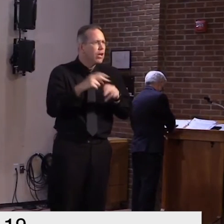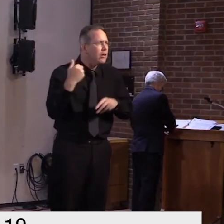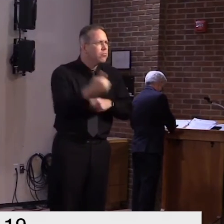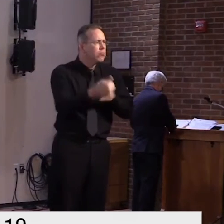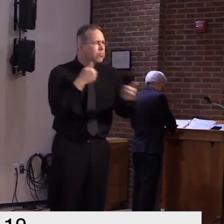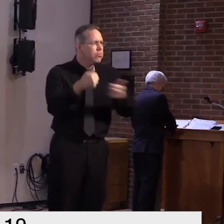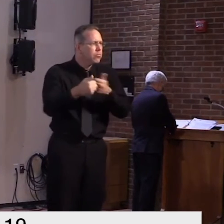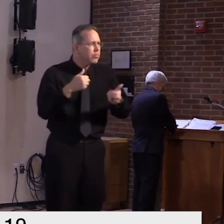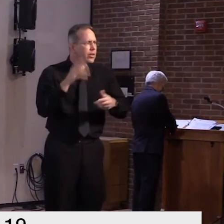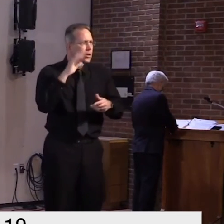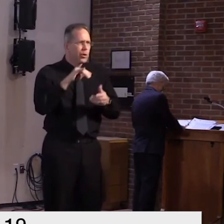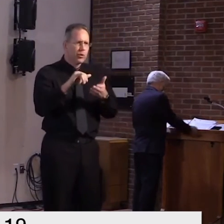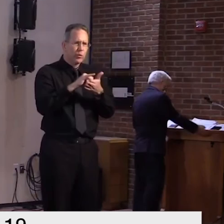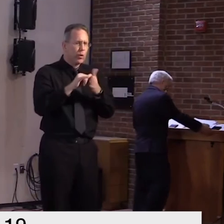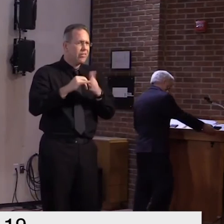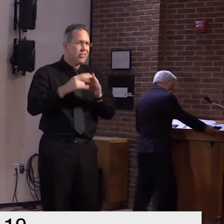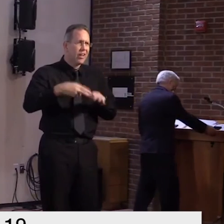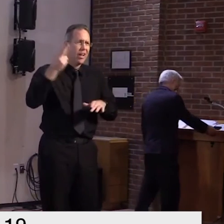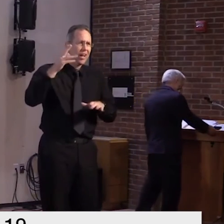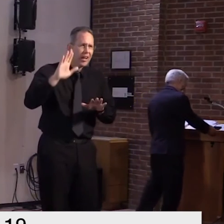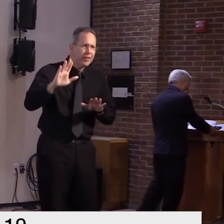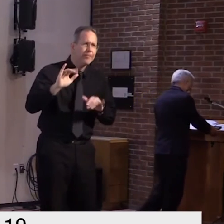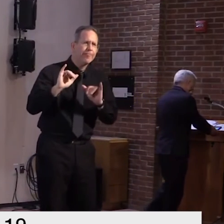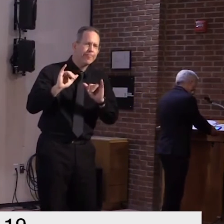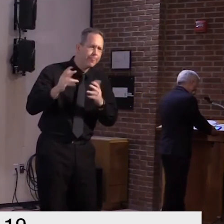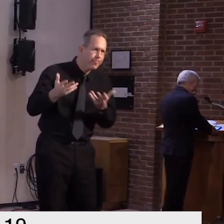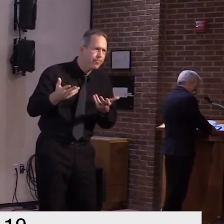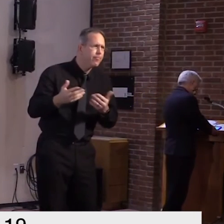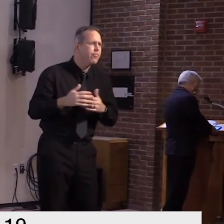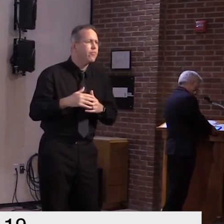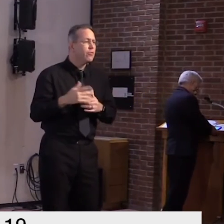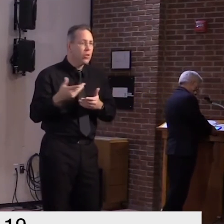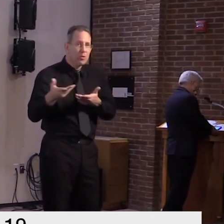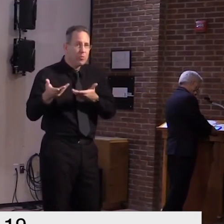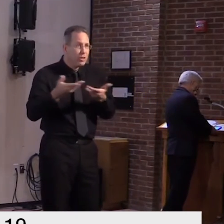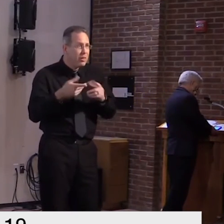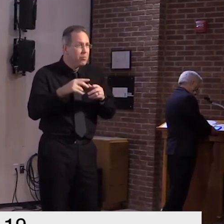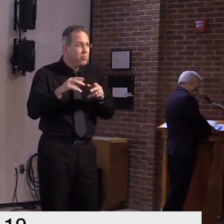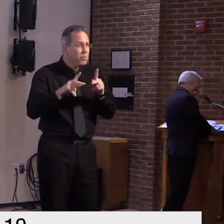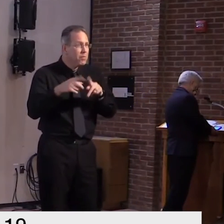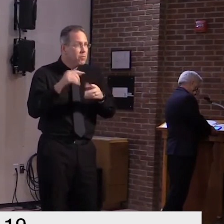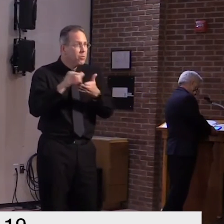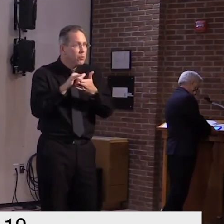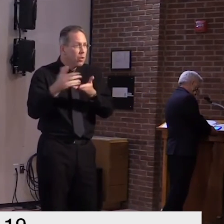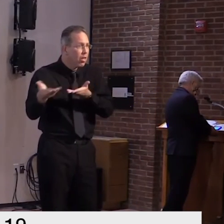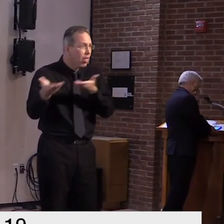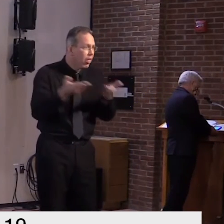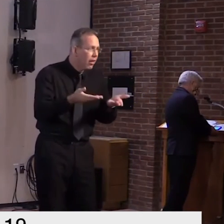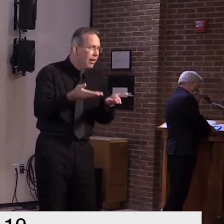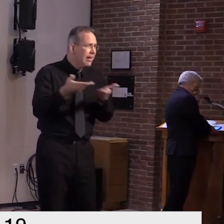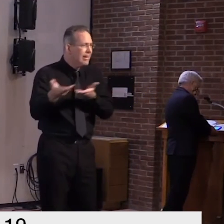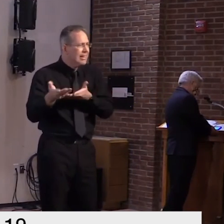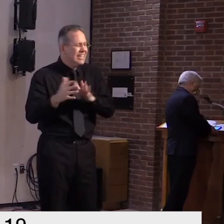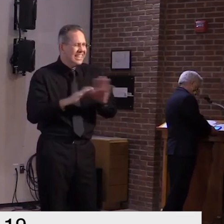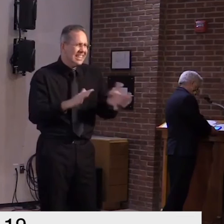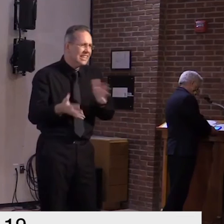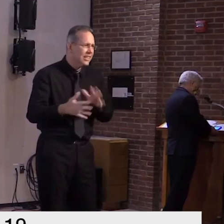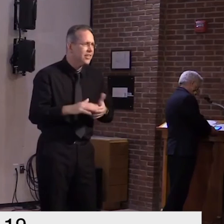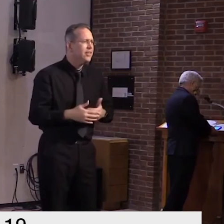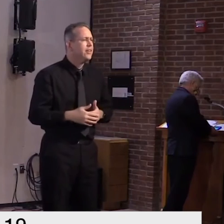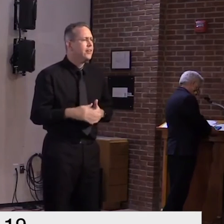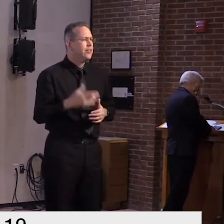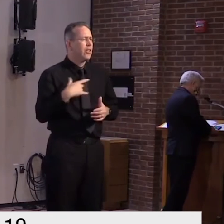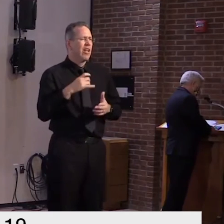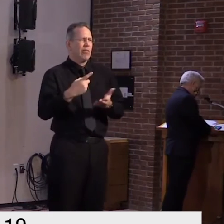and what that could mean as we bring people into into vermont so that's the challenge we face